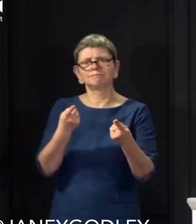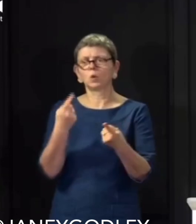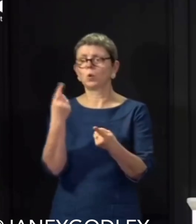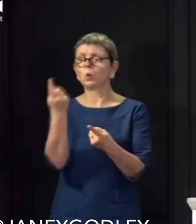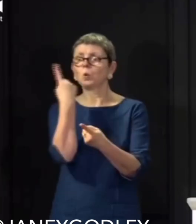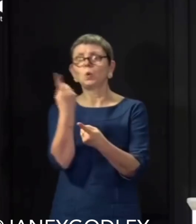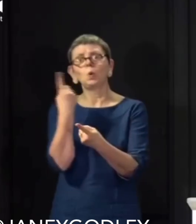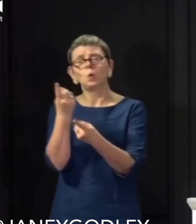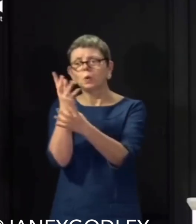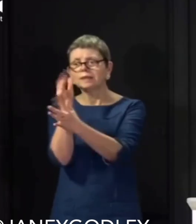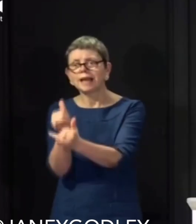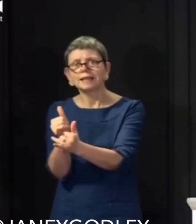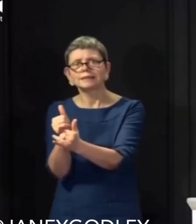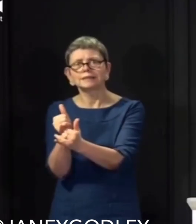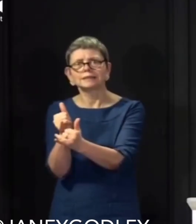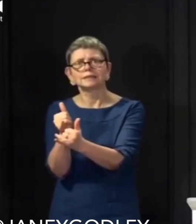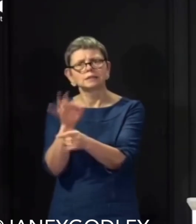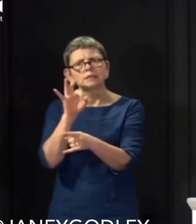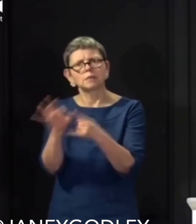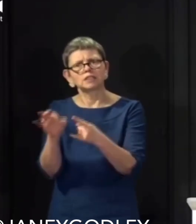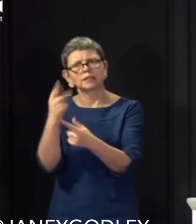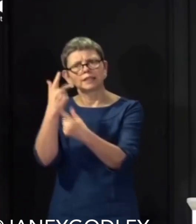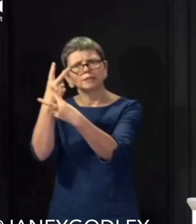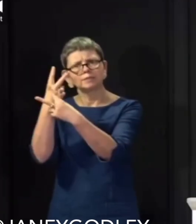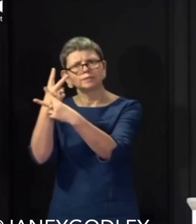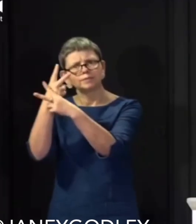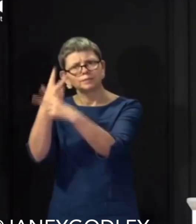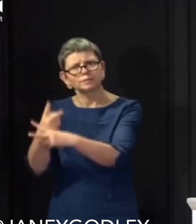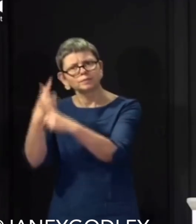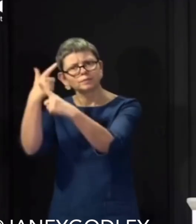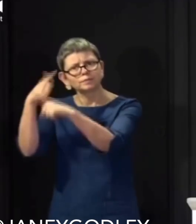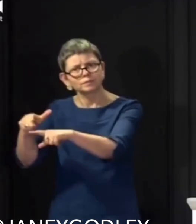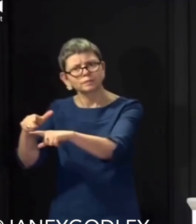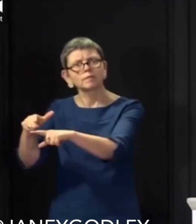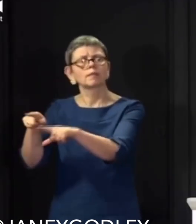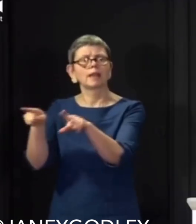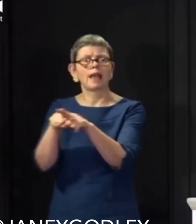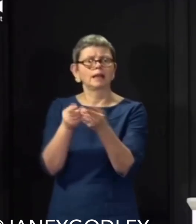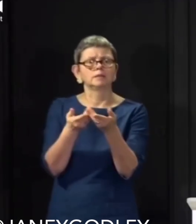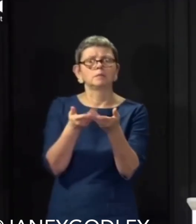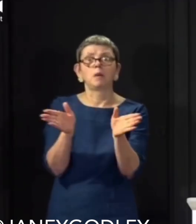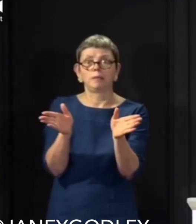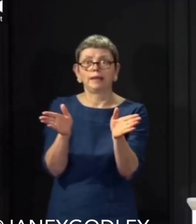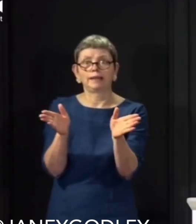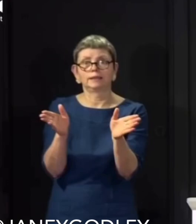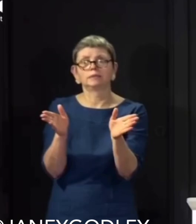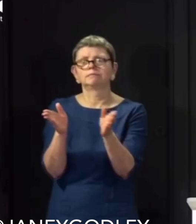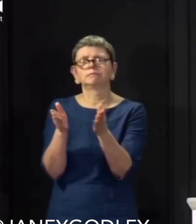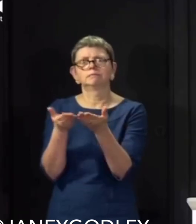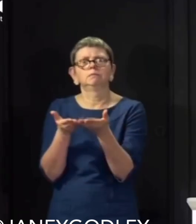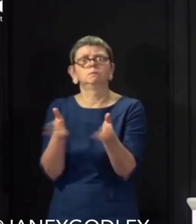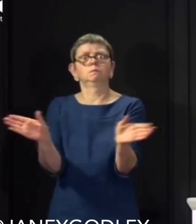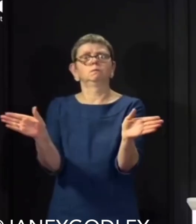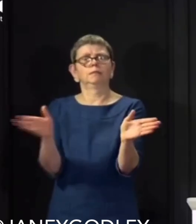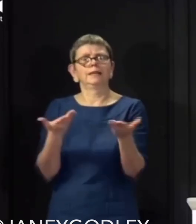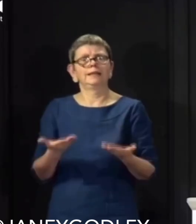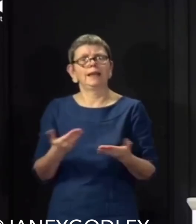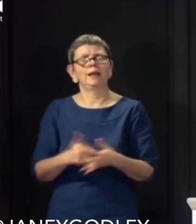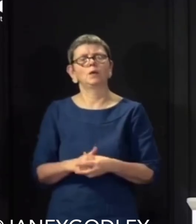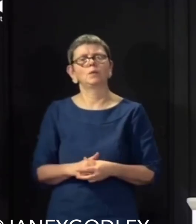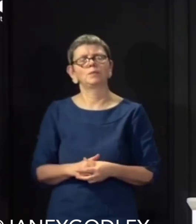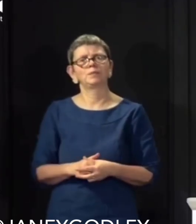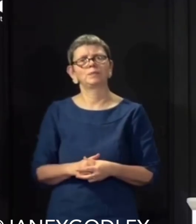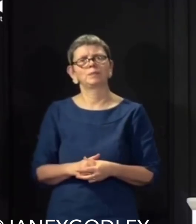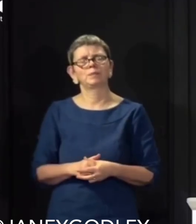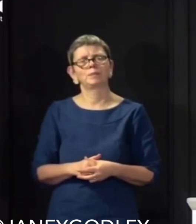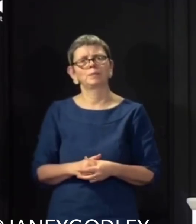seeing more people out and that's because they think, oh, the testing's about to happen. No! Oh, see, the thing is, we've all been dubbed up for